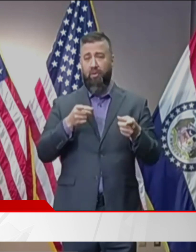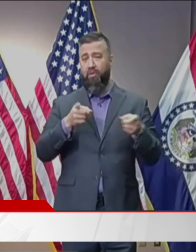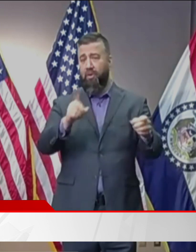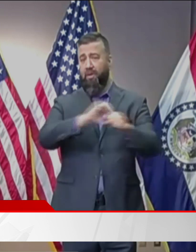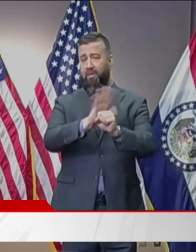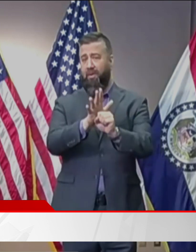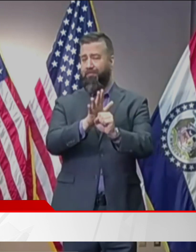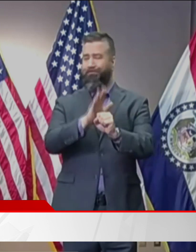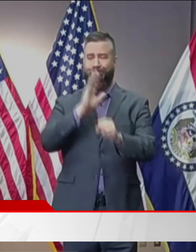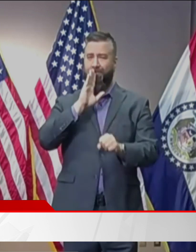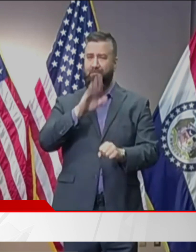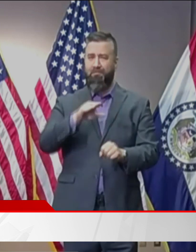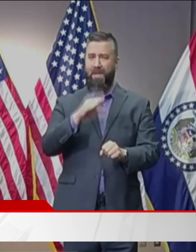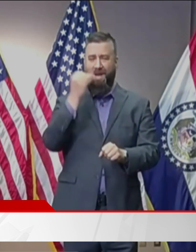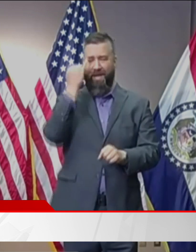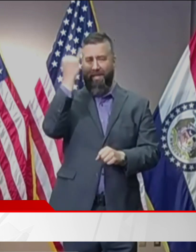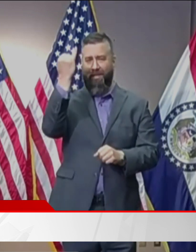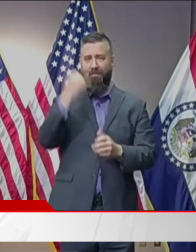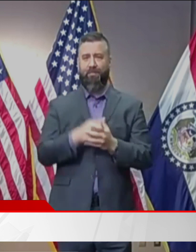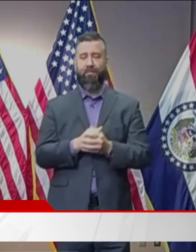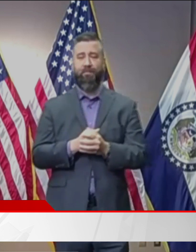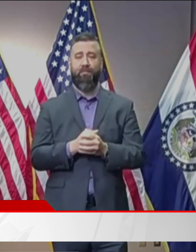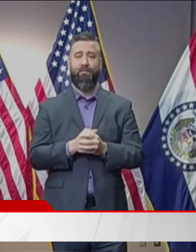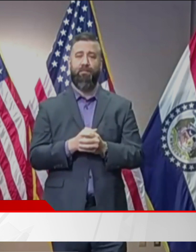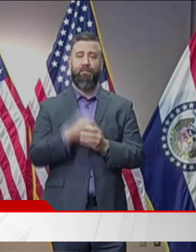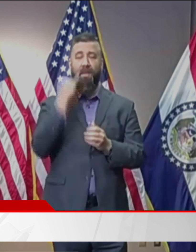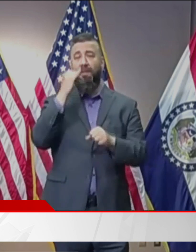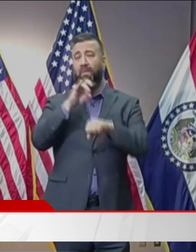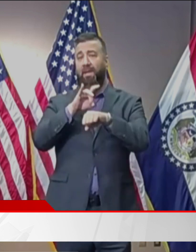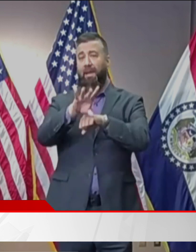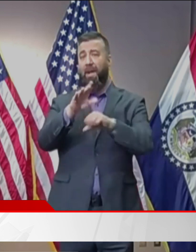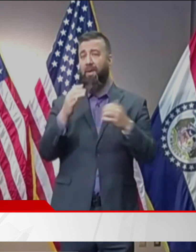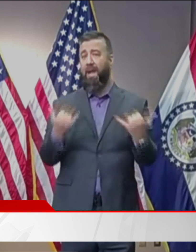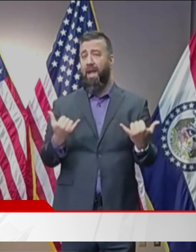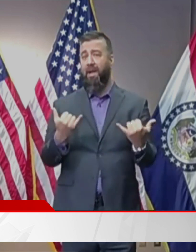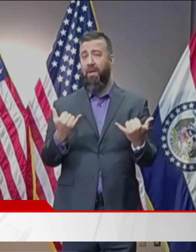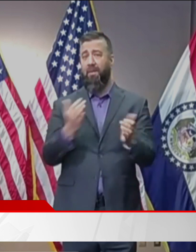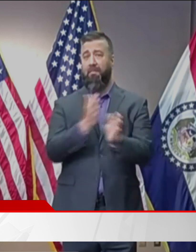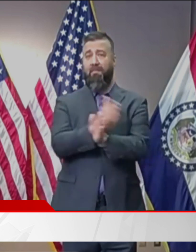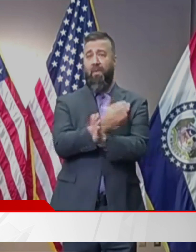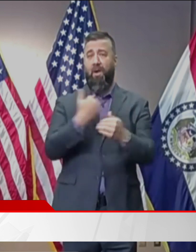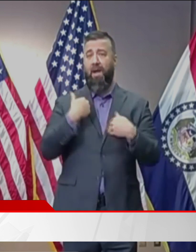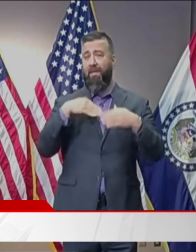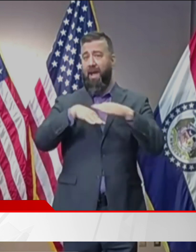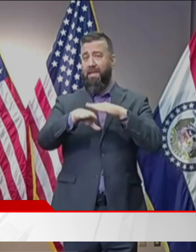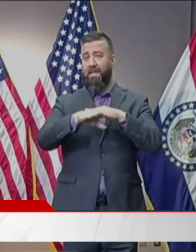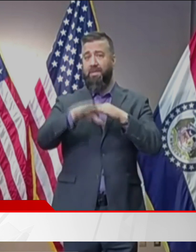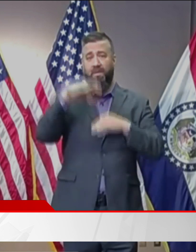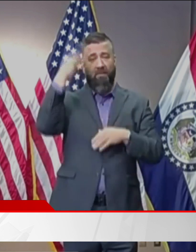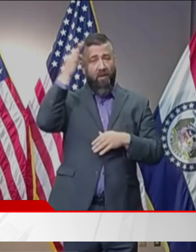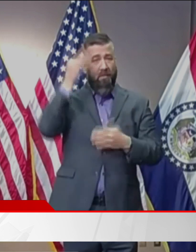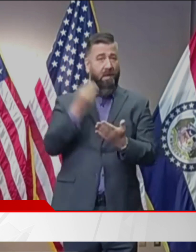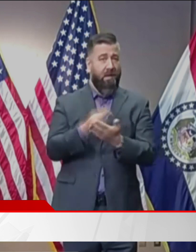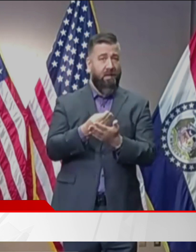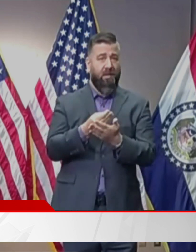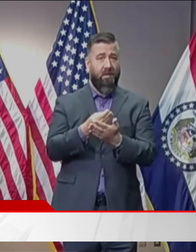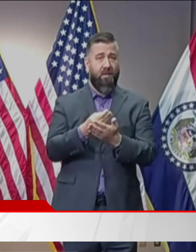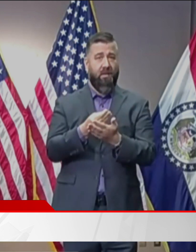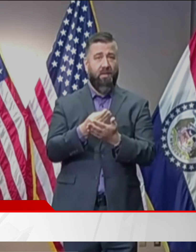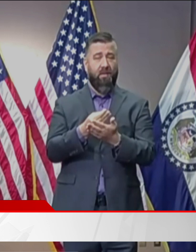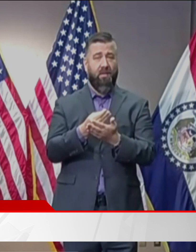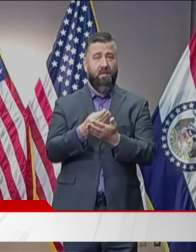Turning residents out into the street now before they have access to federal funds could keep them in their homes or to